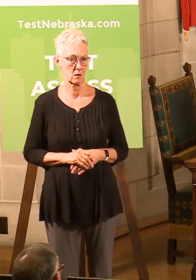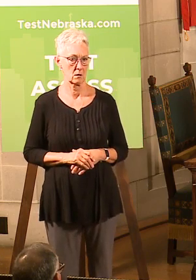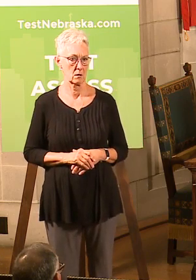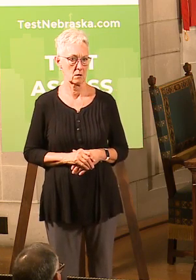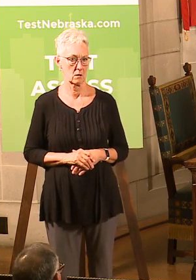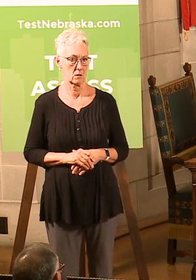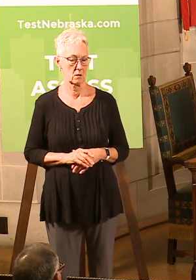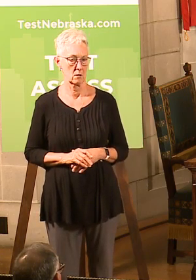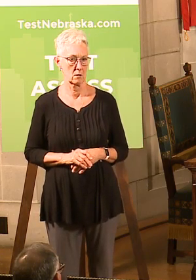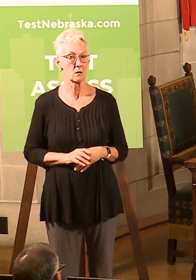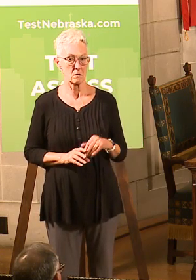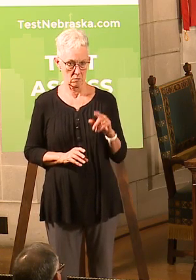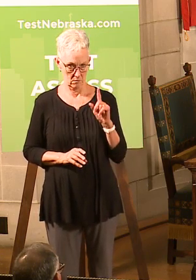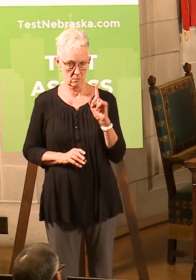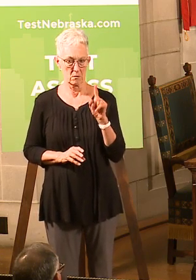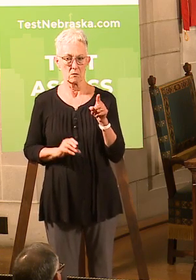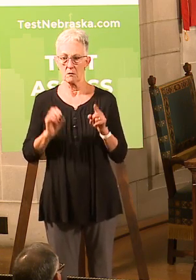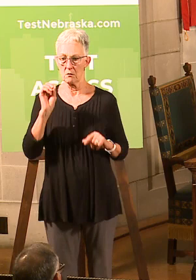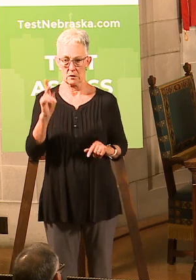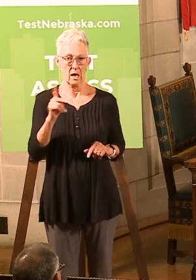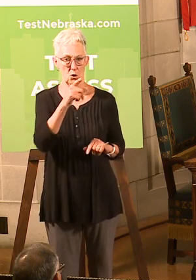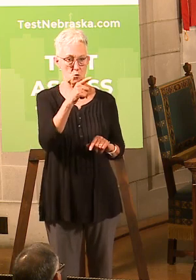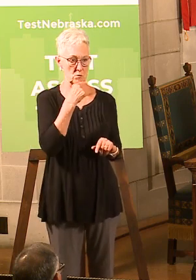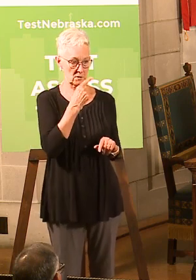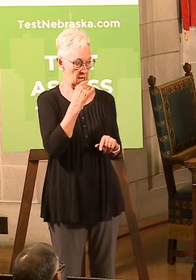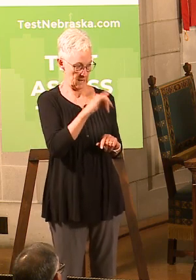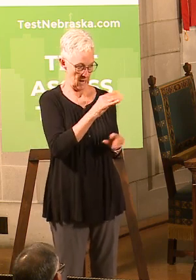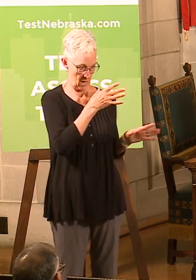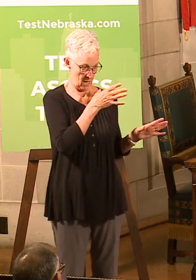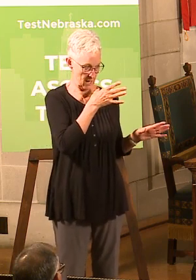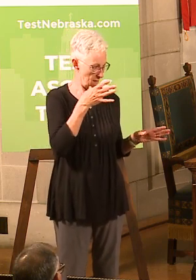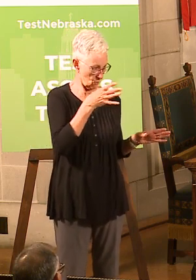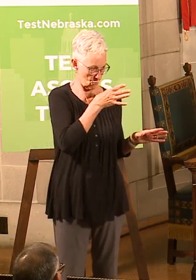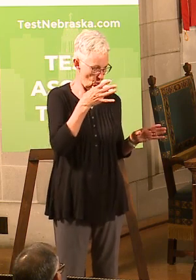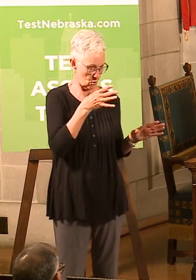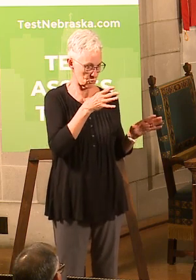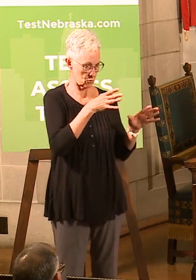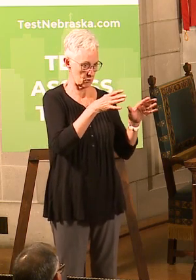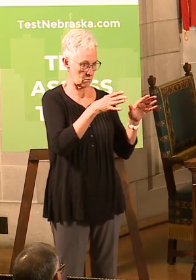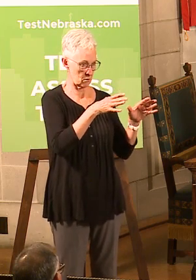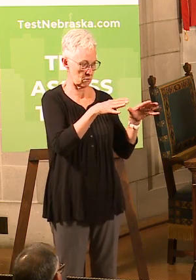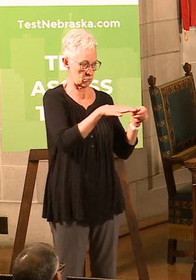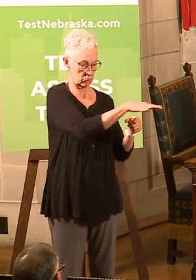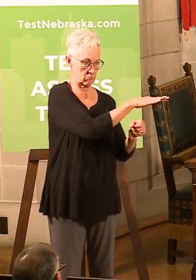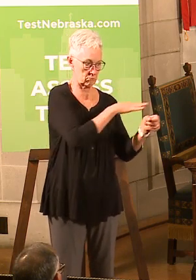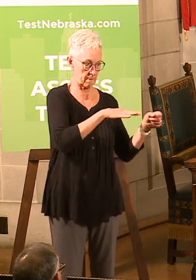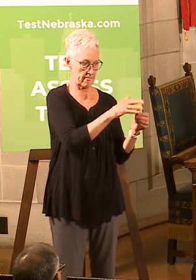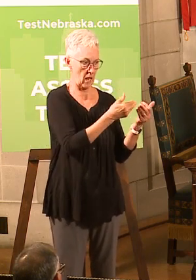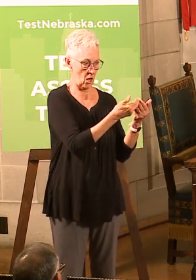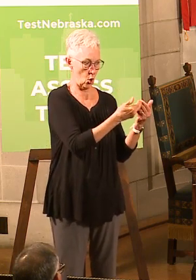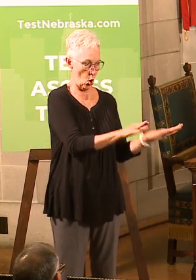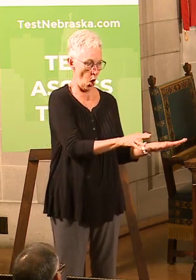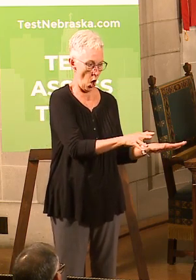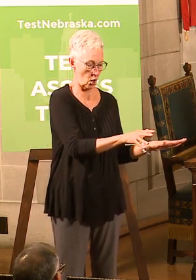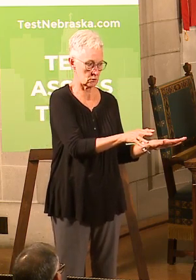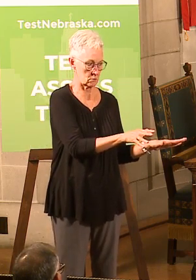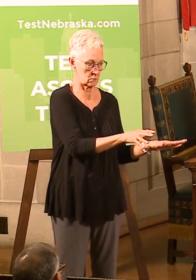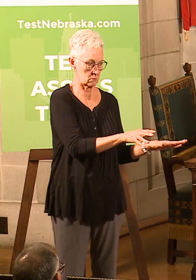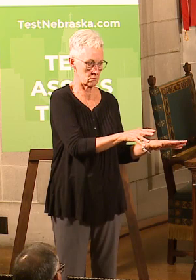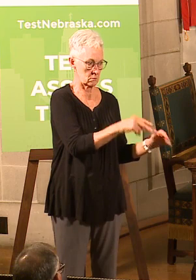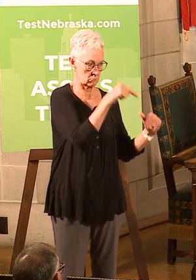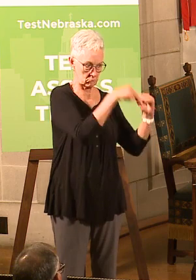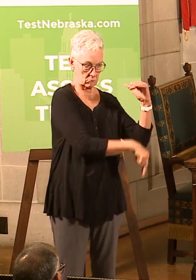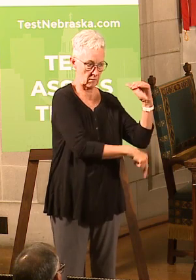lost in that sector is going to be replaced from CARES Act funding. It just seems like that there's a very large gap